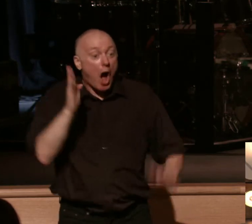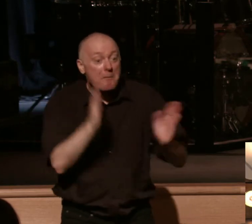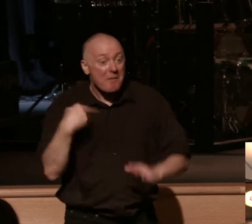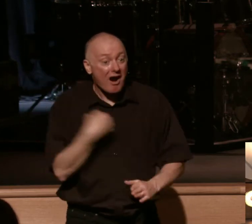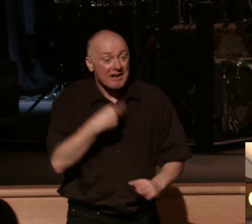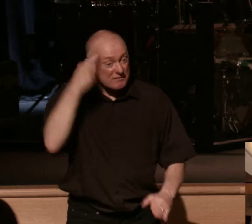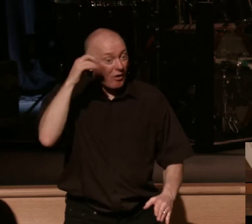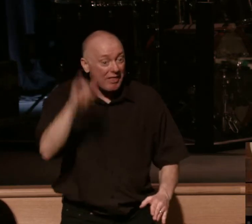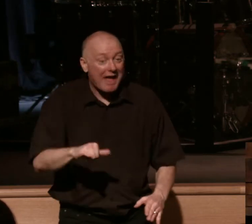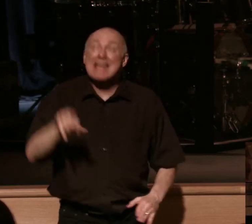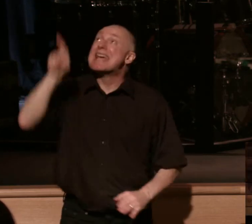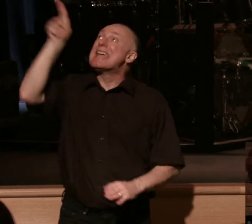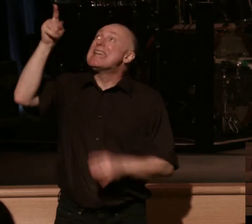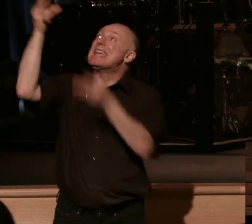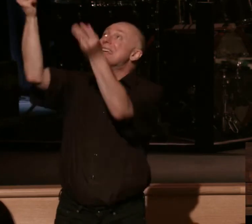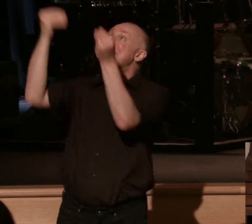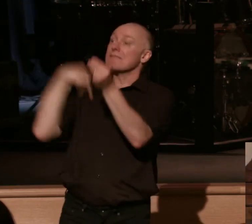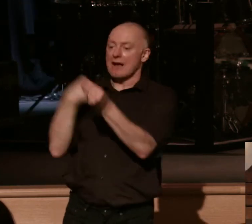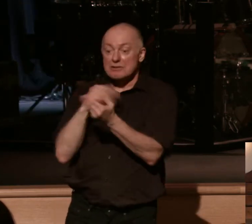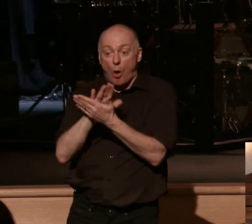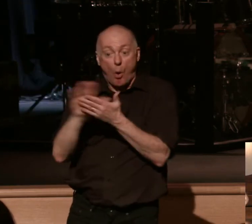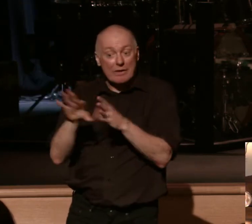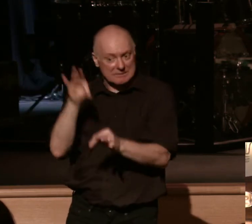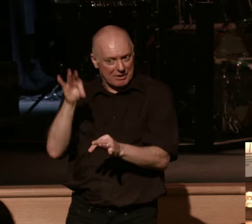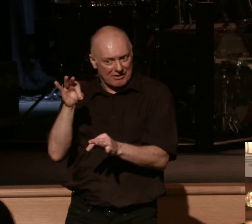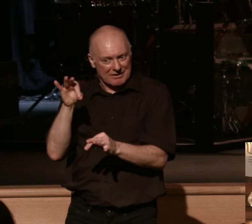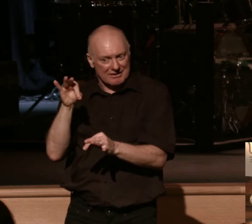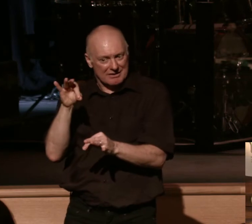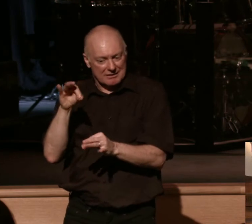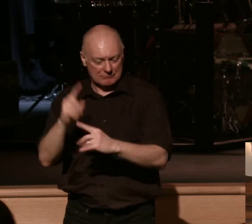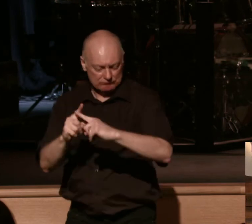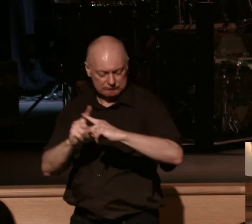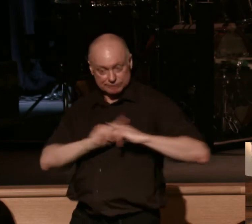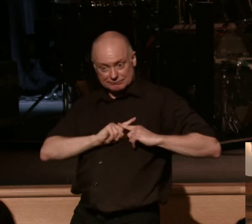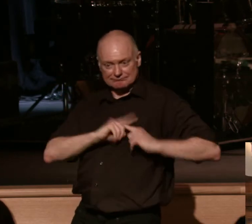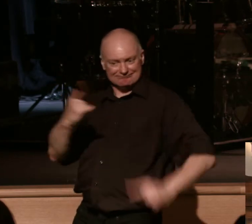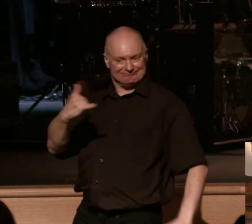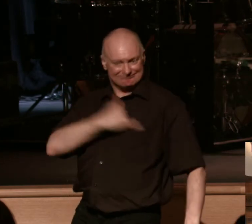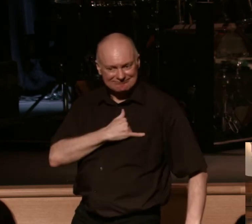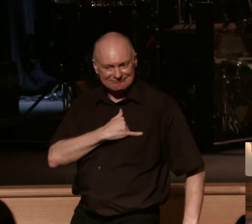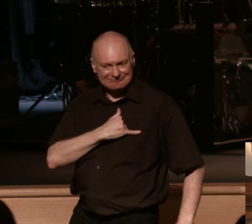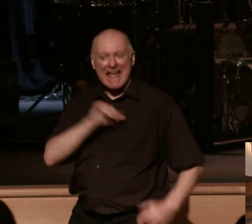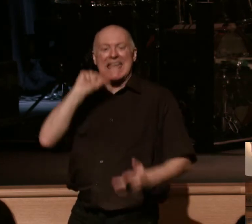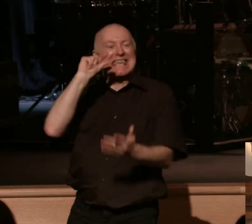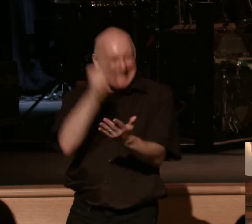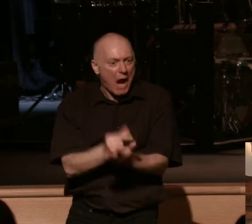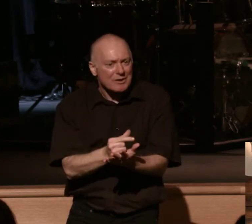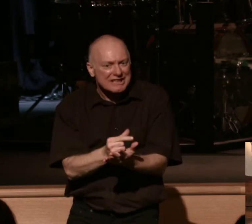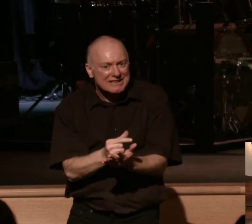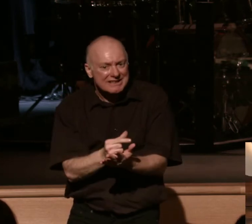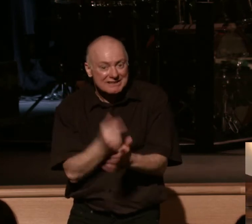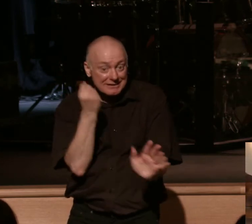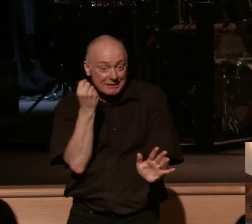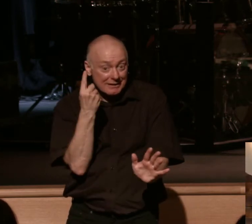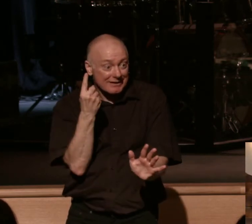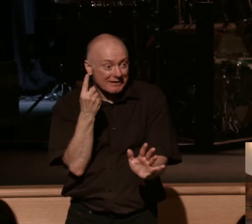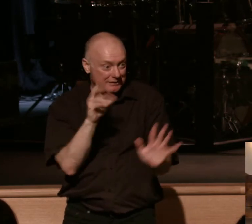who has given us the Spirit, capital S, Holy Spirit, as a guarantee. Okay, so what we're doing right now, we're